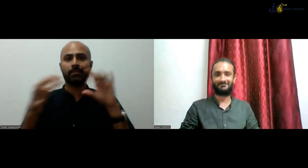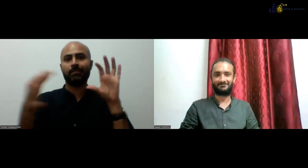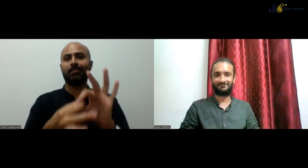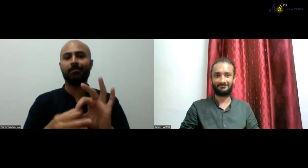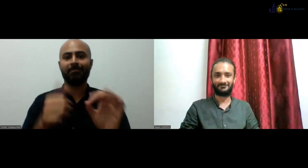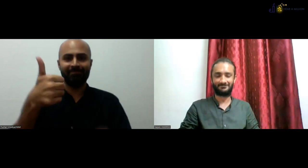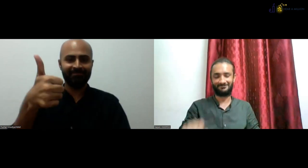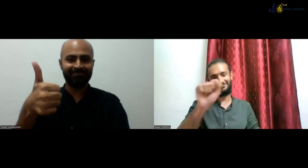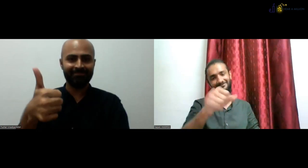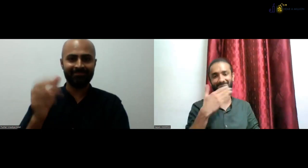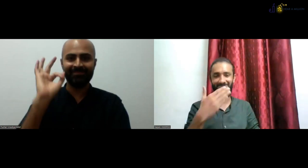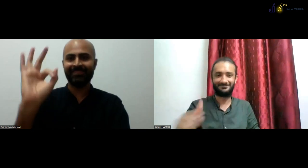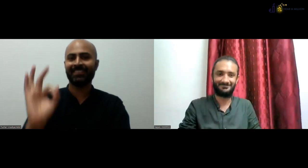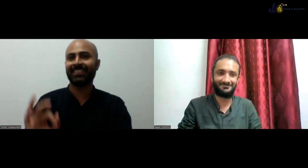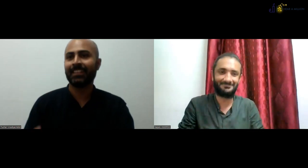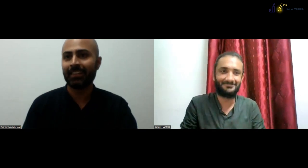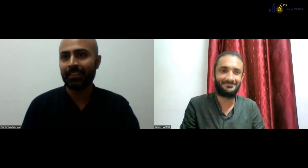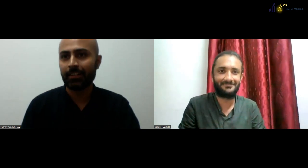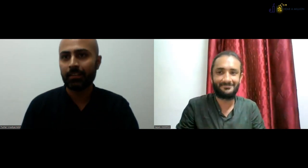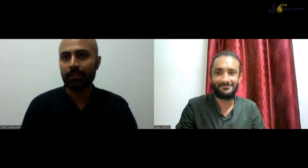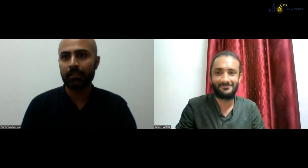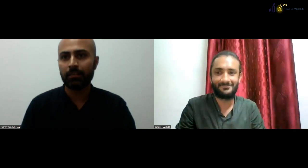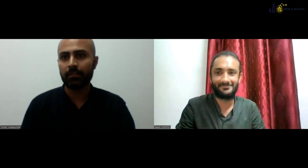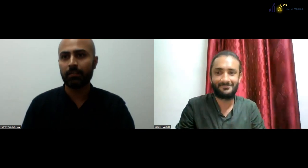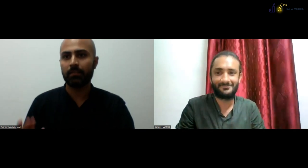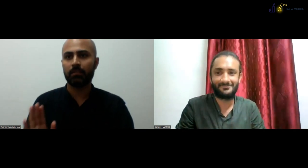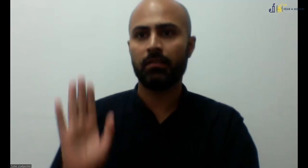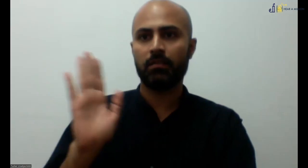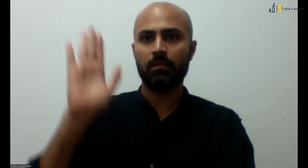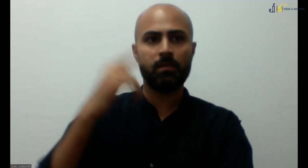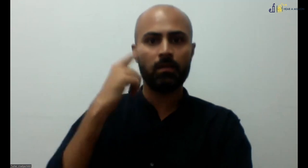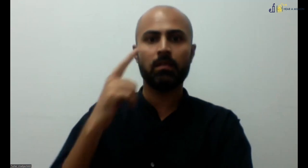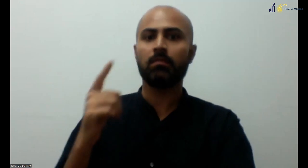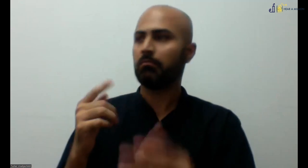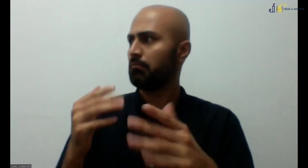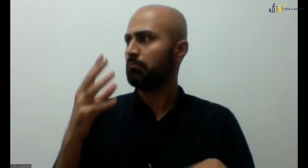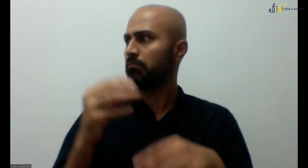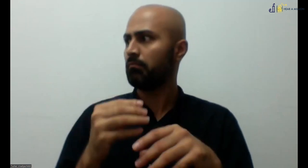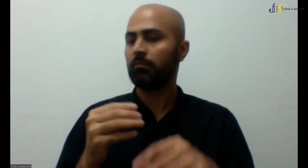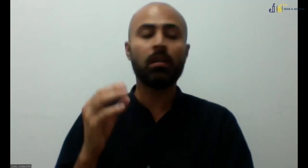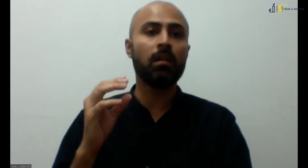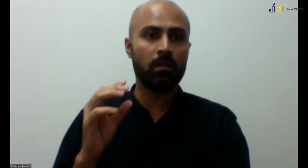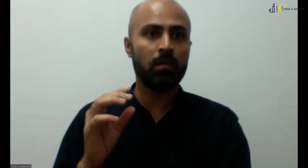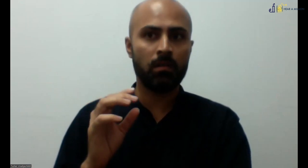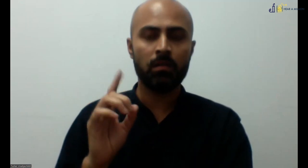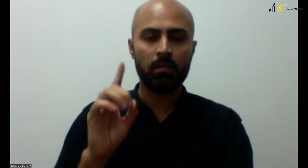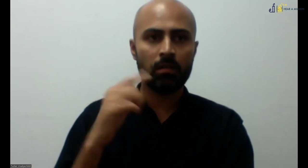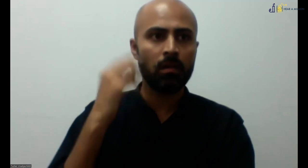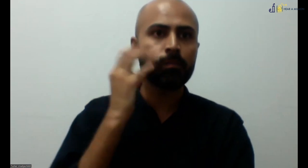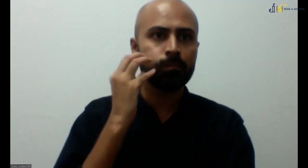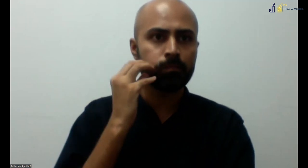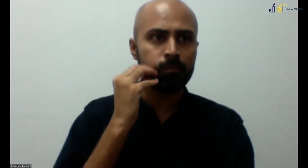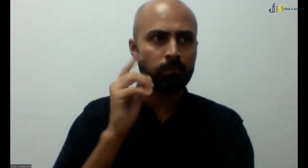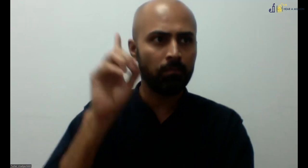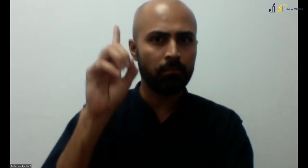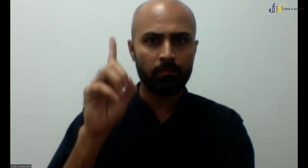Yes, right. Thank you so much. If deaf people would like to ask a question, we will have it once again. Great. Thank you. Raise your hand.